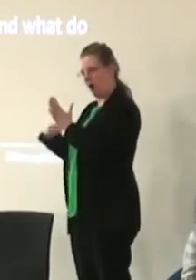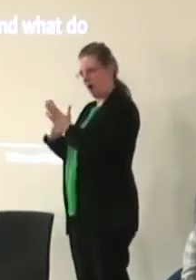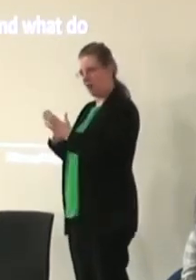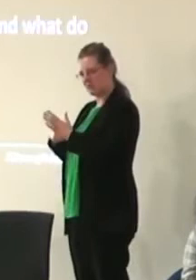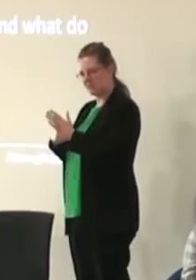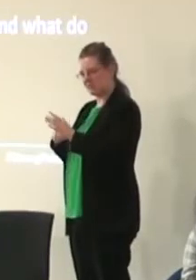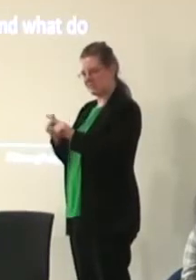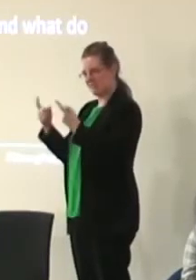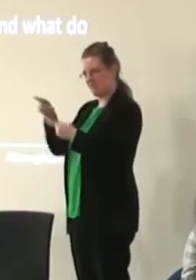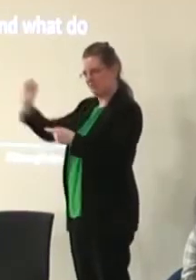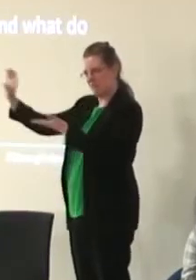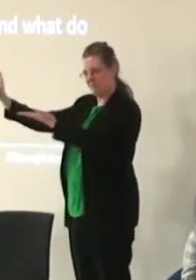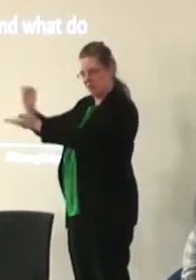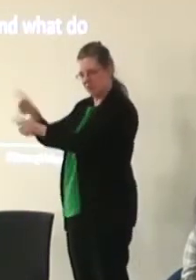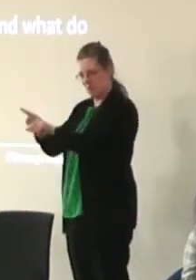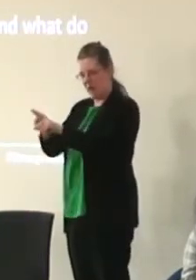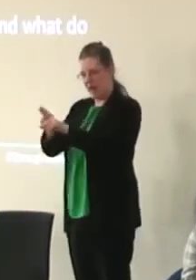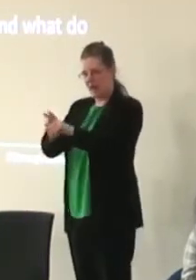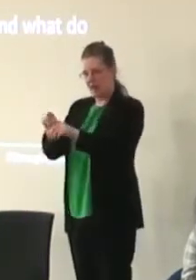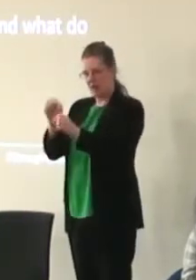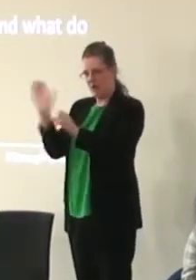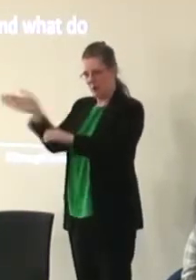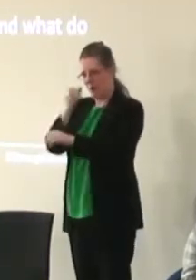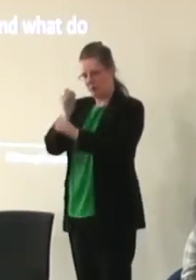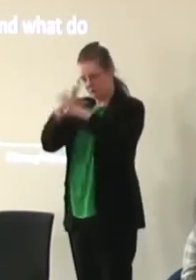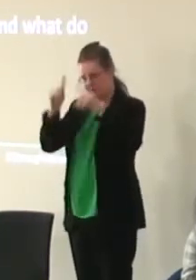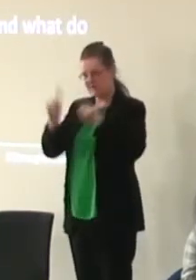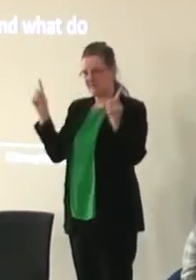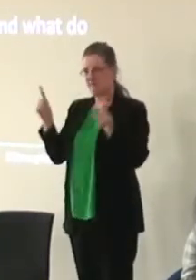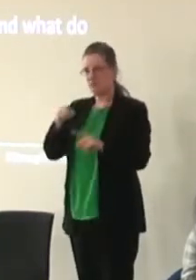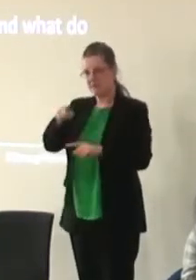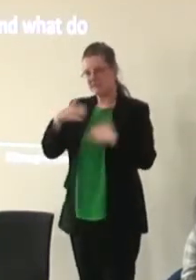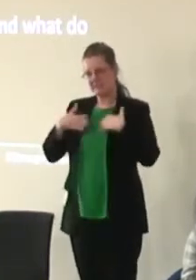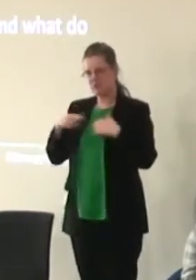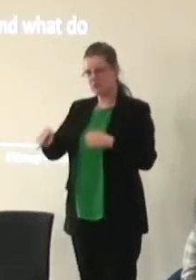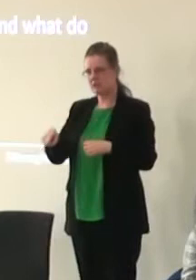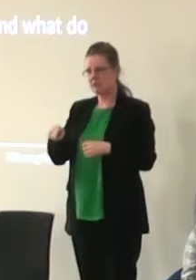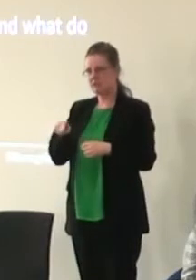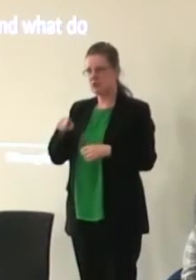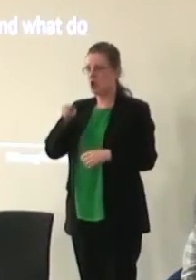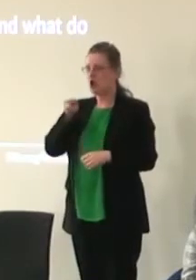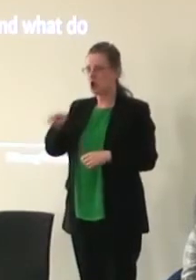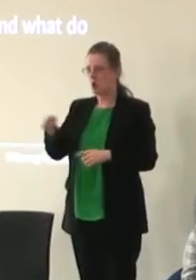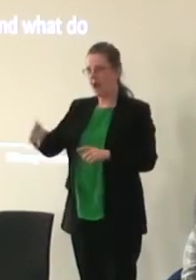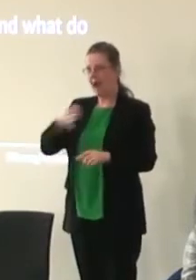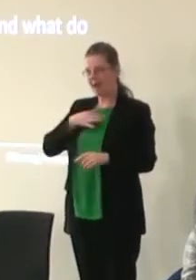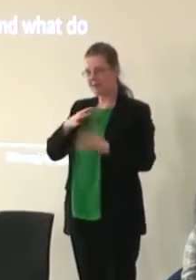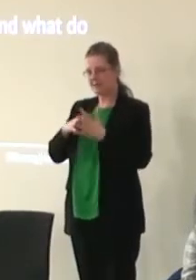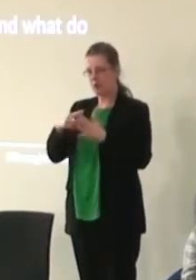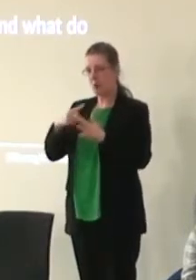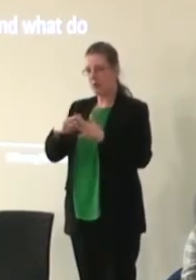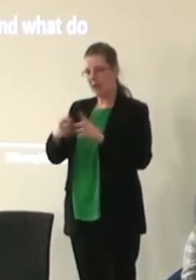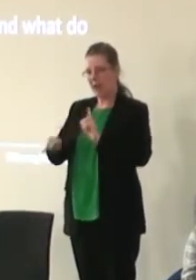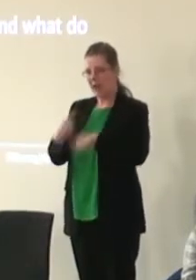an interesting thing but it's the findings of that consultation with young people it's called You Ask We Answer and it was with the audience